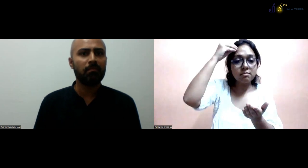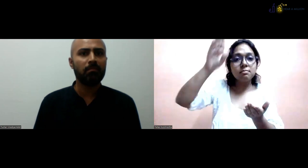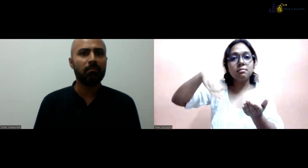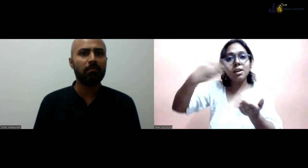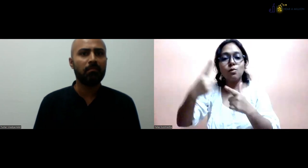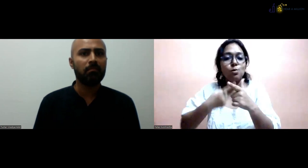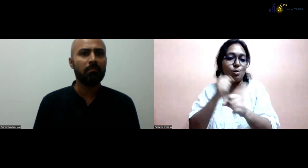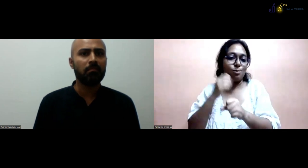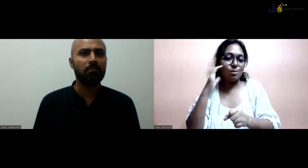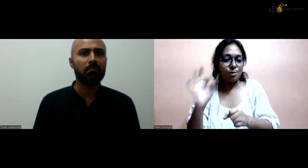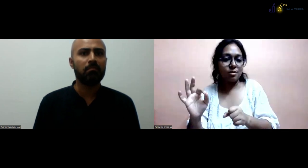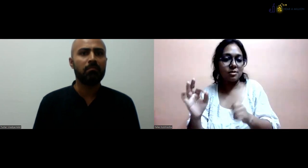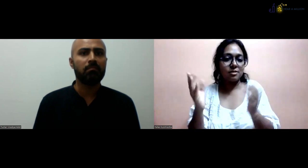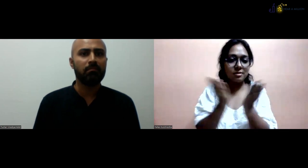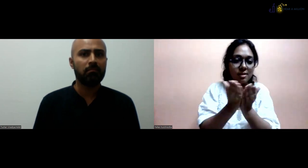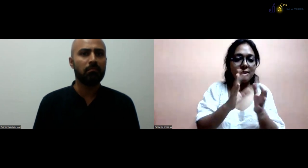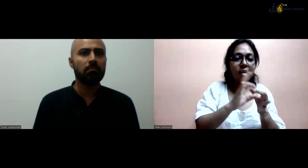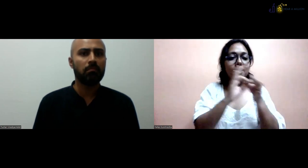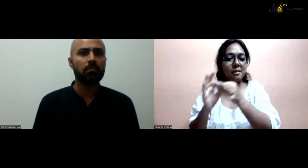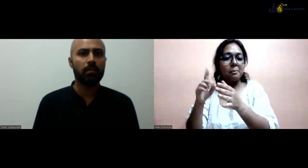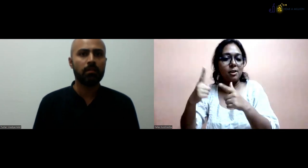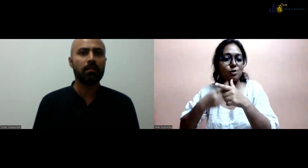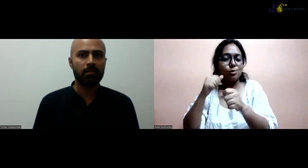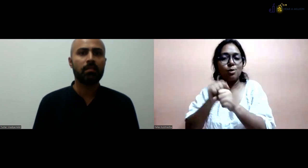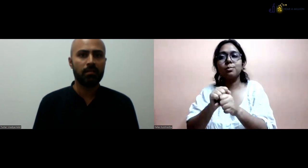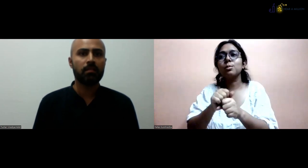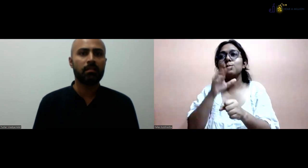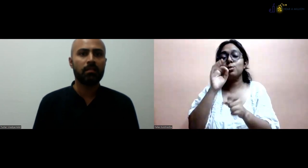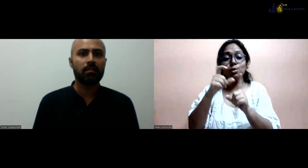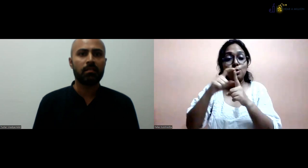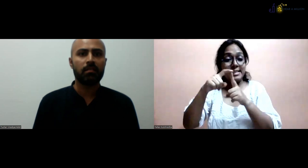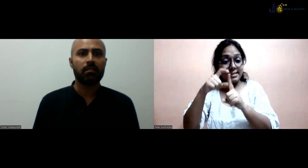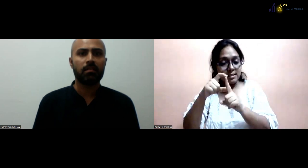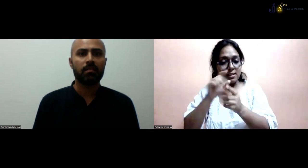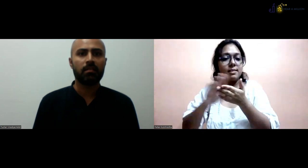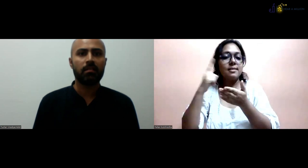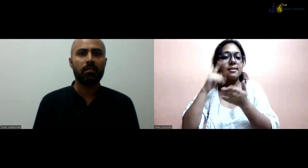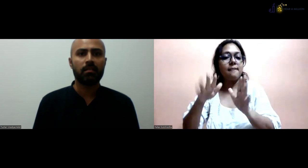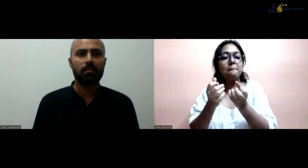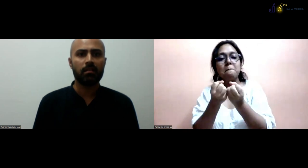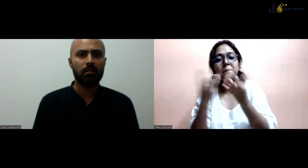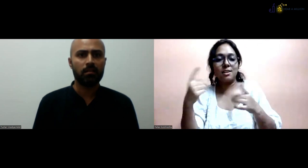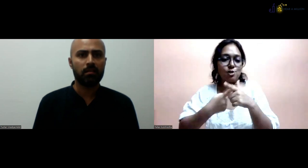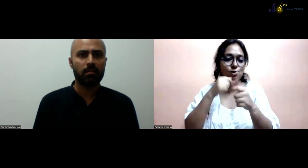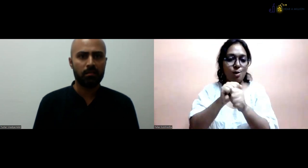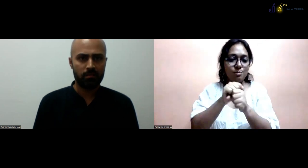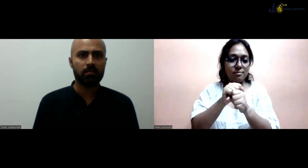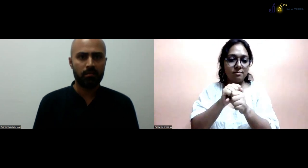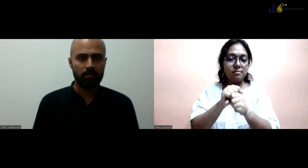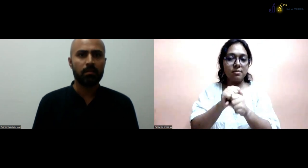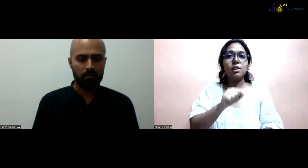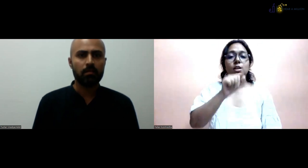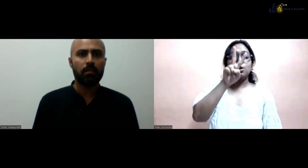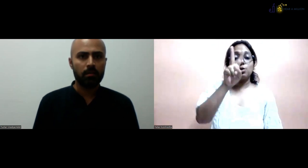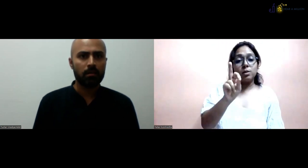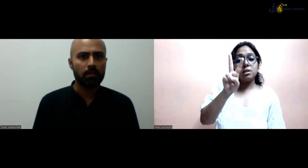Right. So, after doing this two years course, it's, if you want to work in this field, there